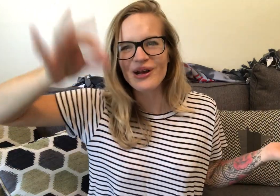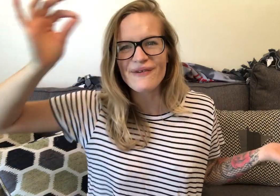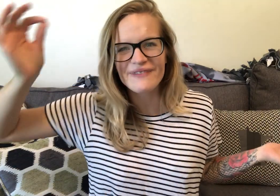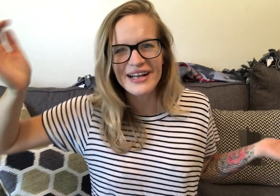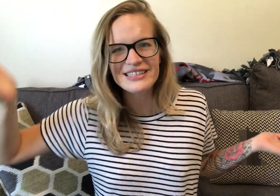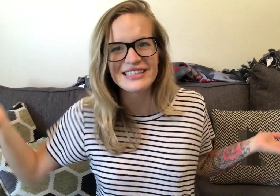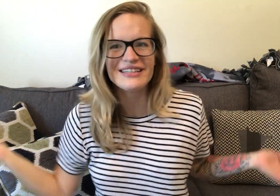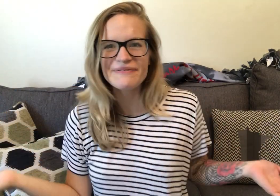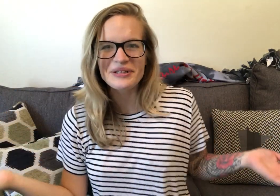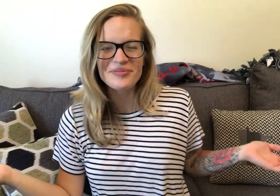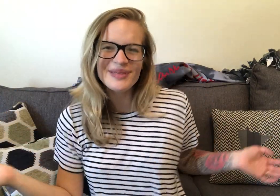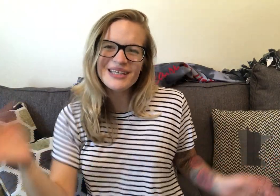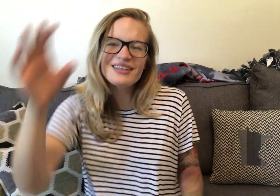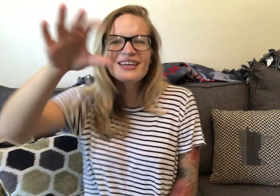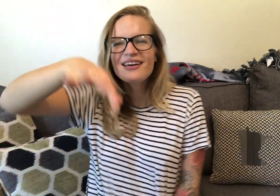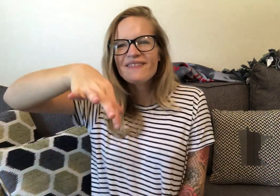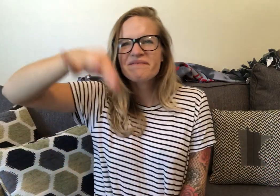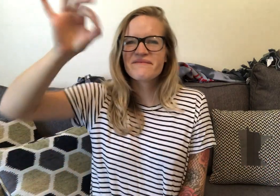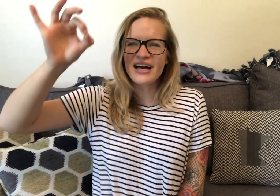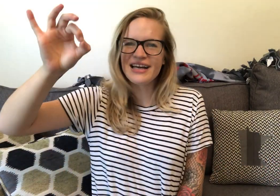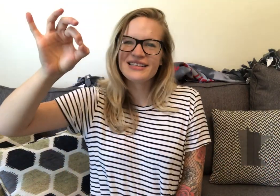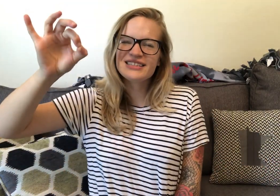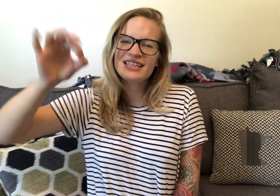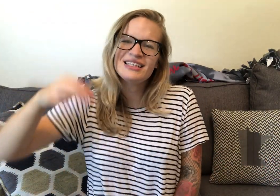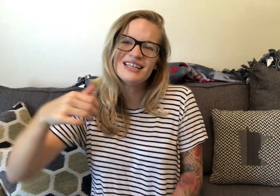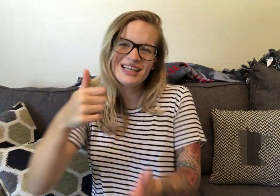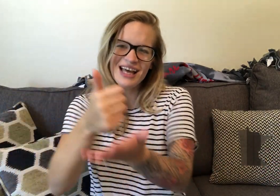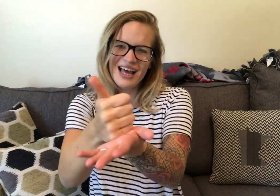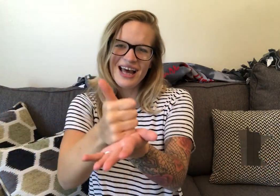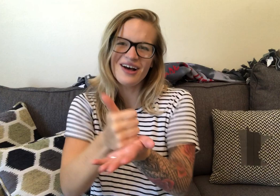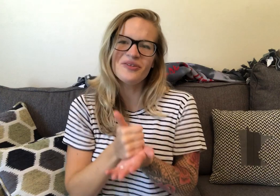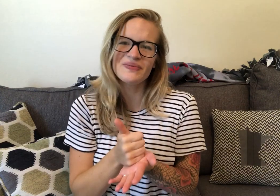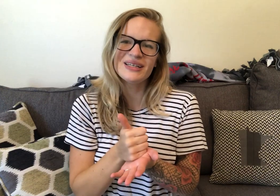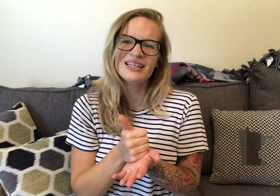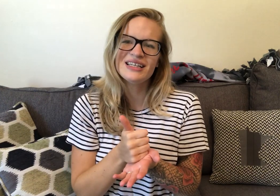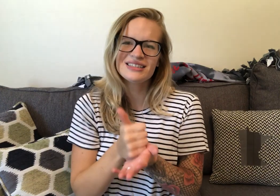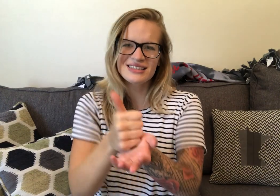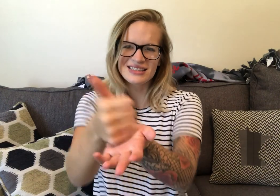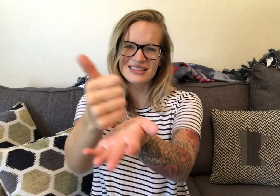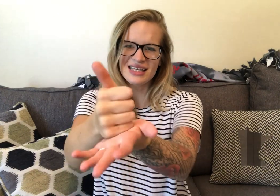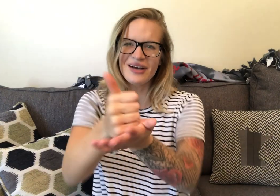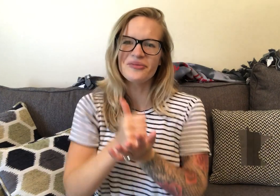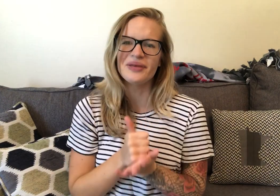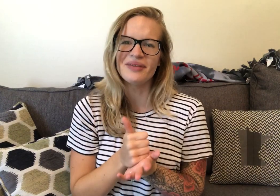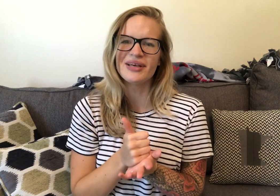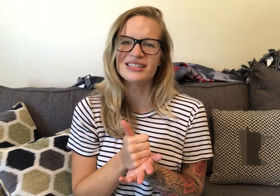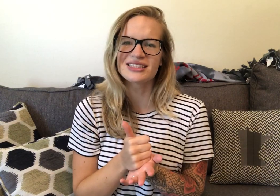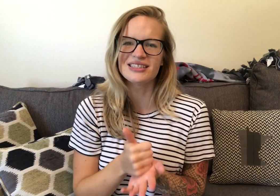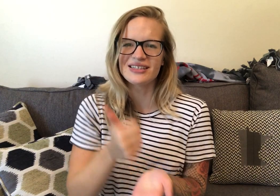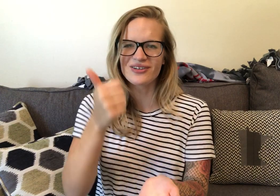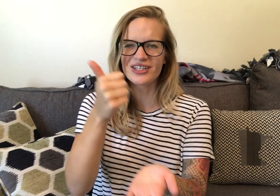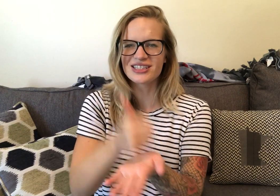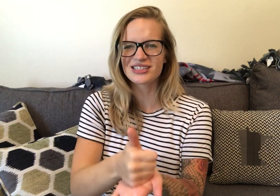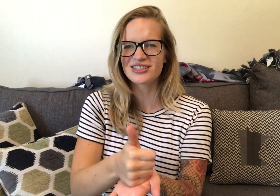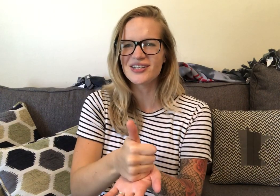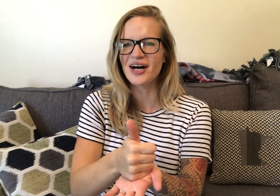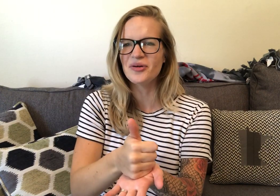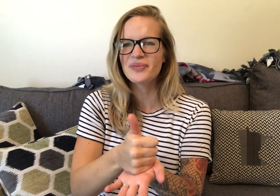what you're finding. You feel me? Find. Help. So this is help me. Basically. Or you just do help.